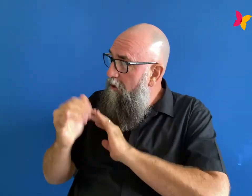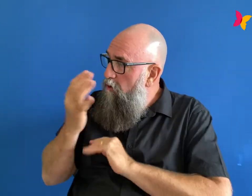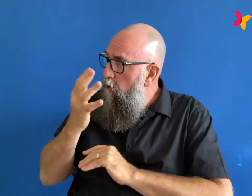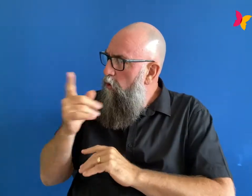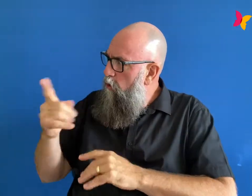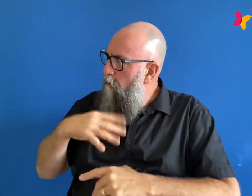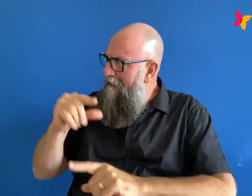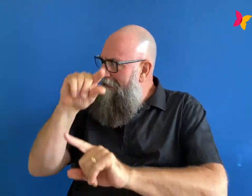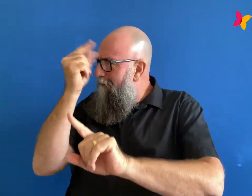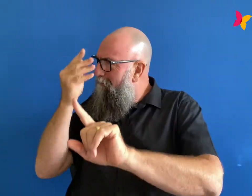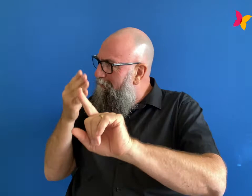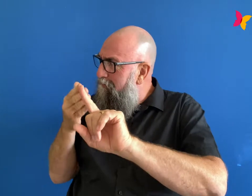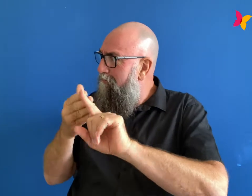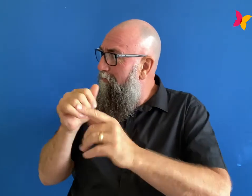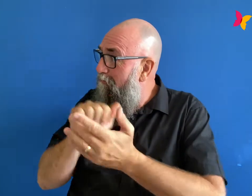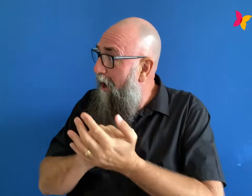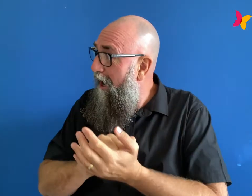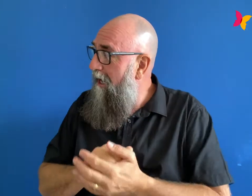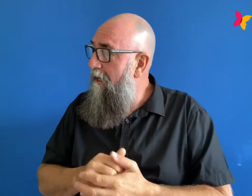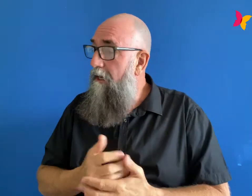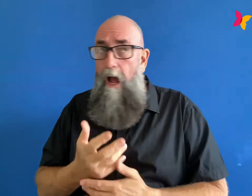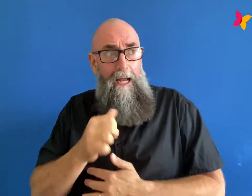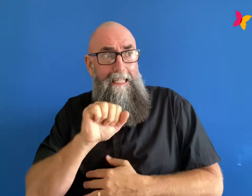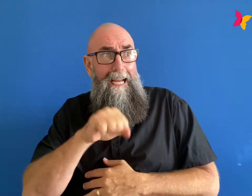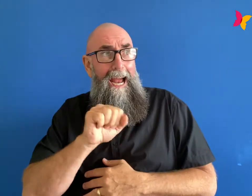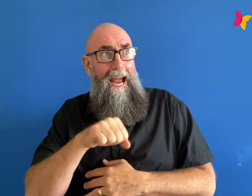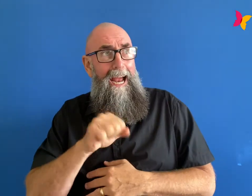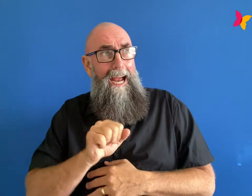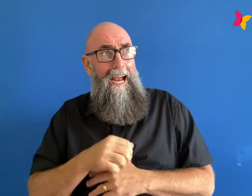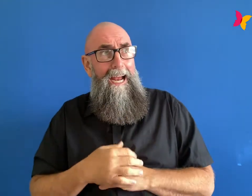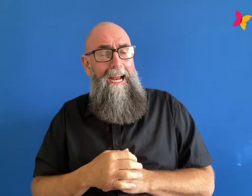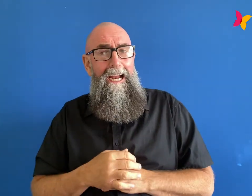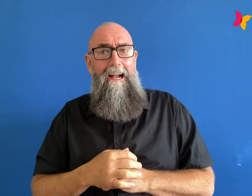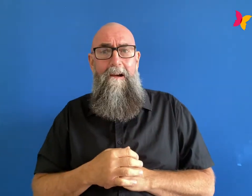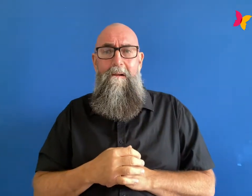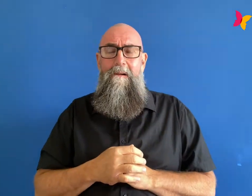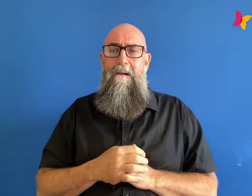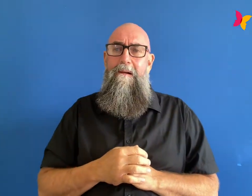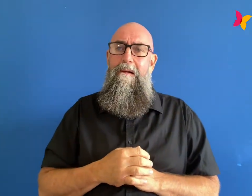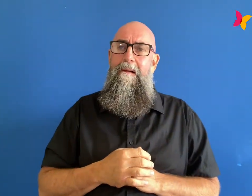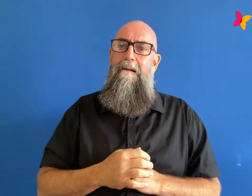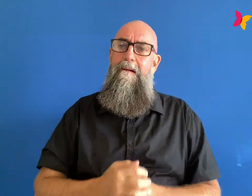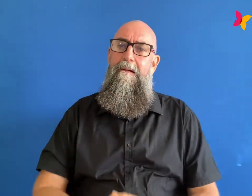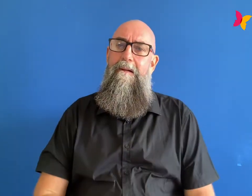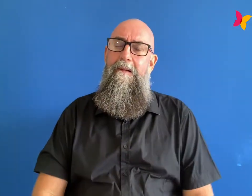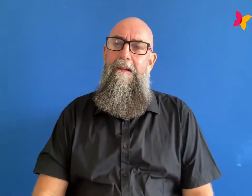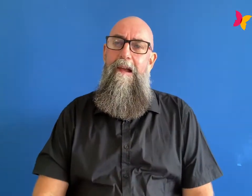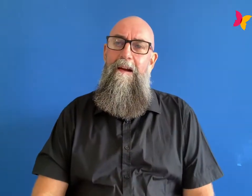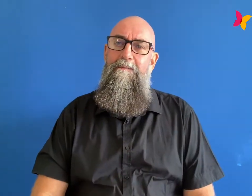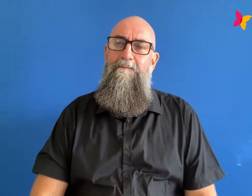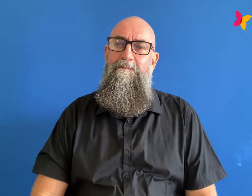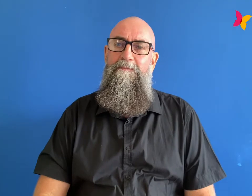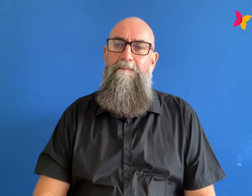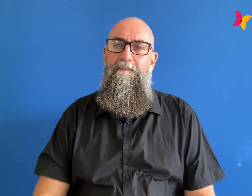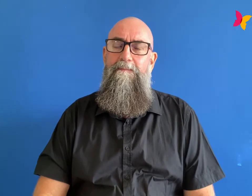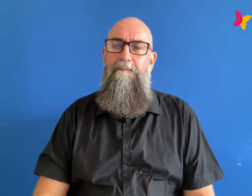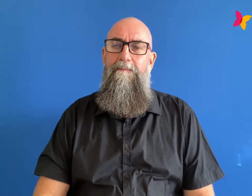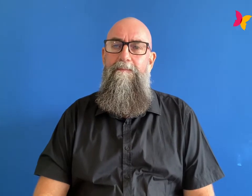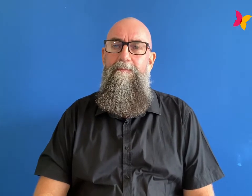thing here yeah i was like i'm crap